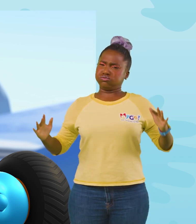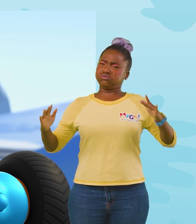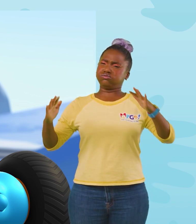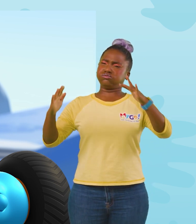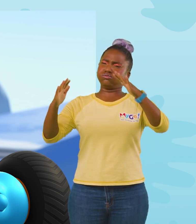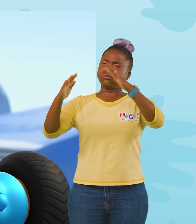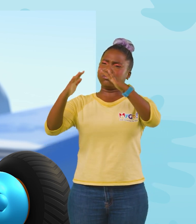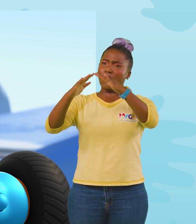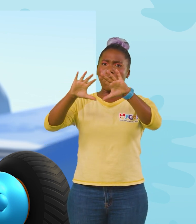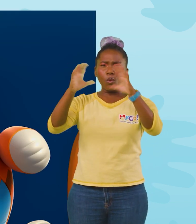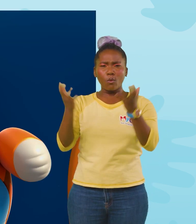world?